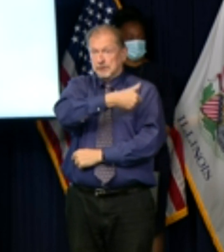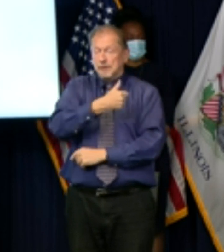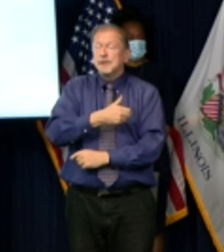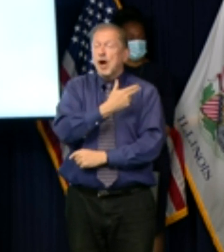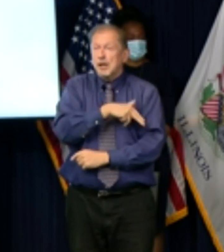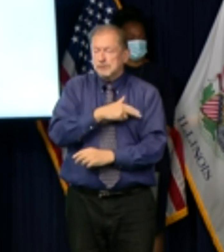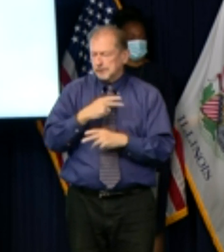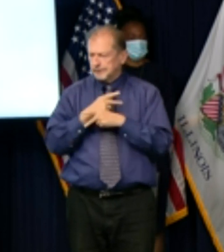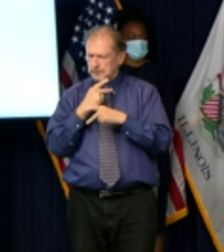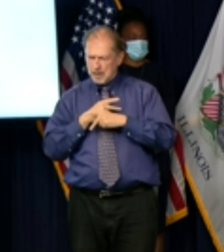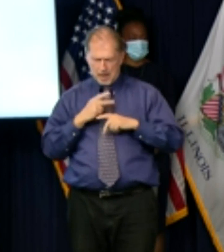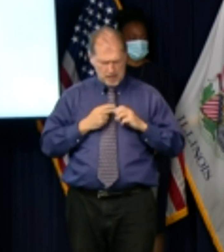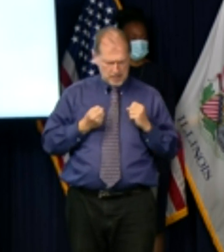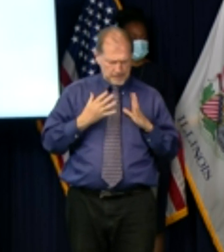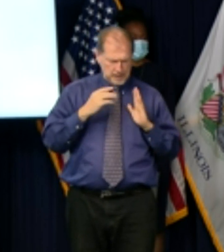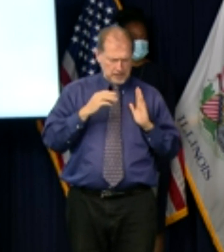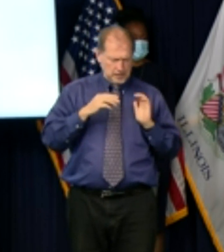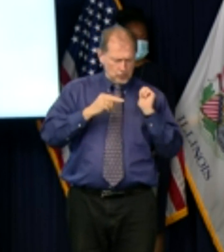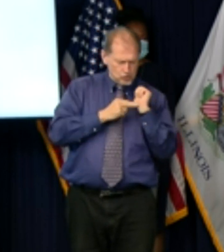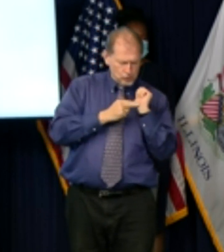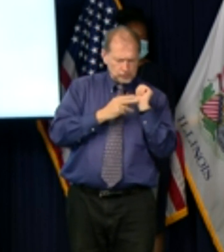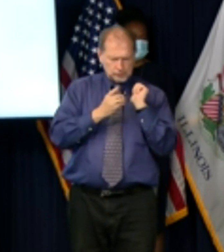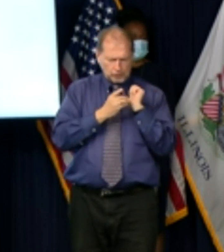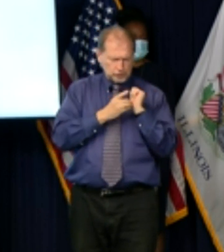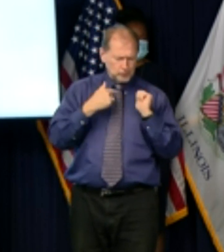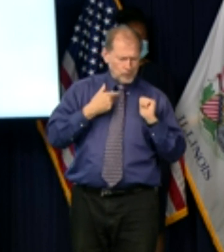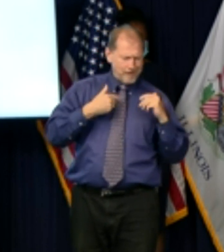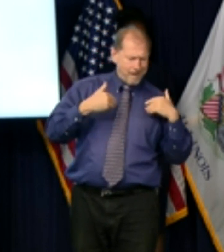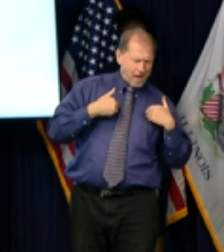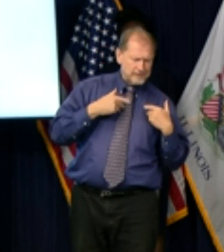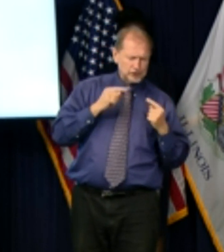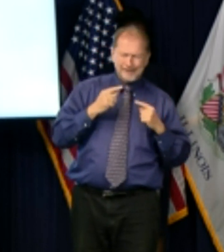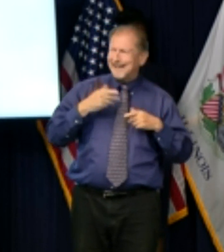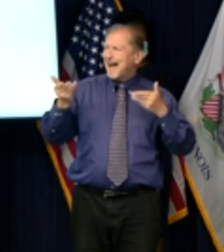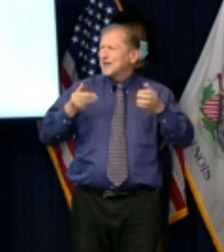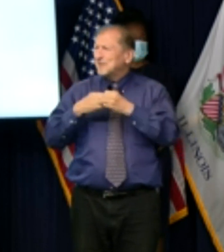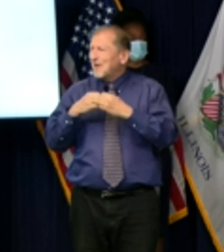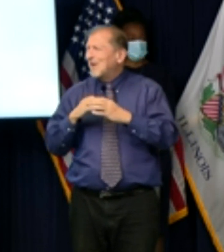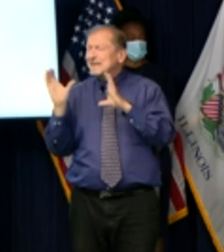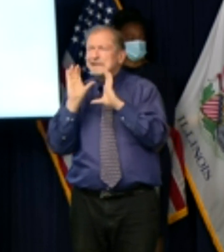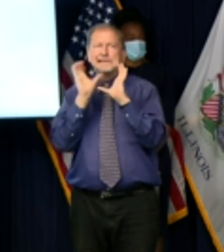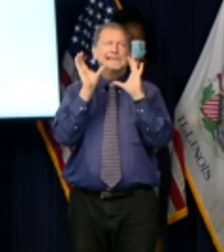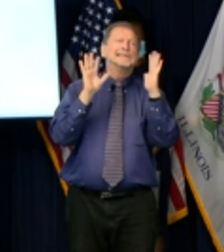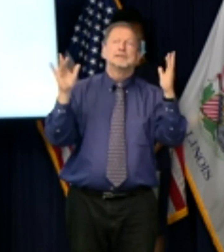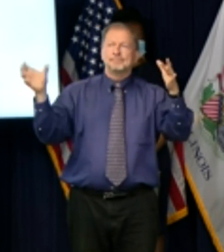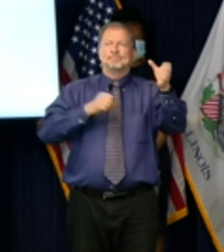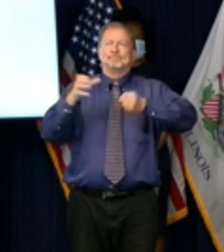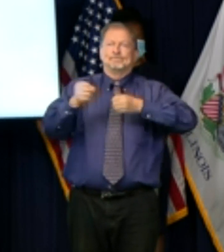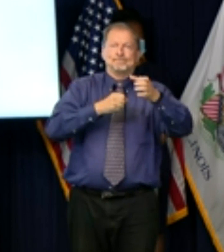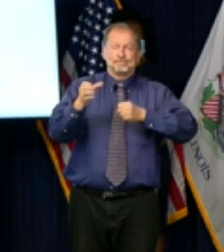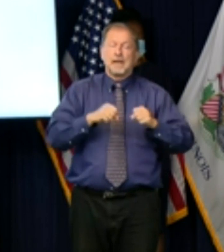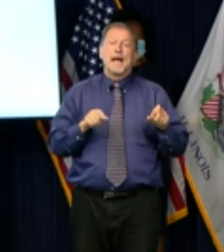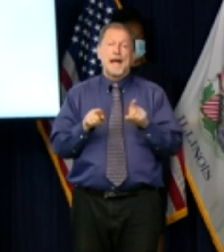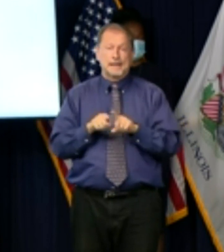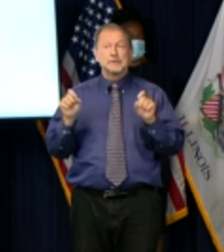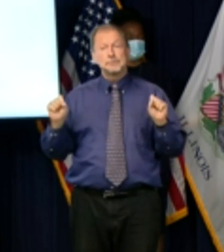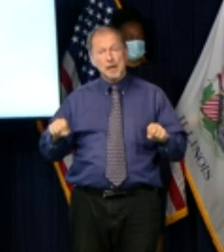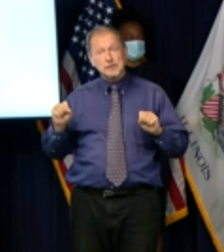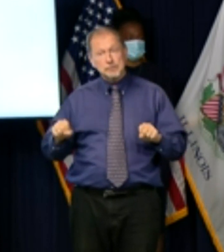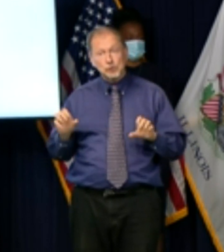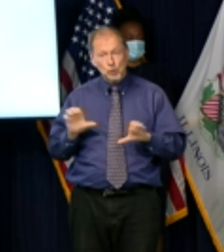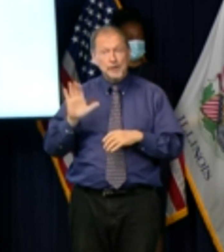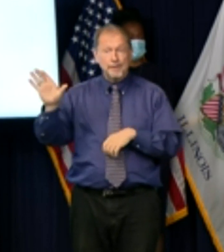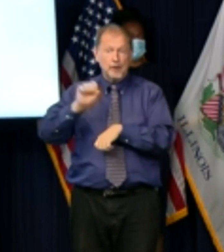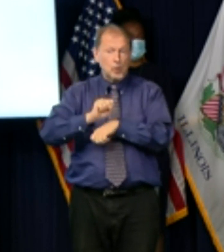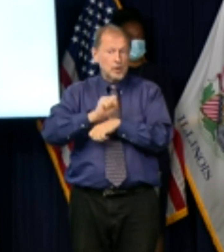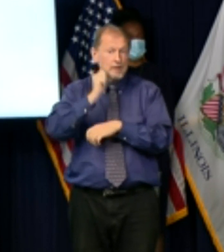their the number of of people that they can fit in the hospital and the staffing they're doing a lot of the works right on the front